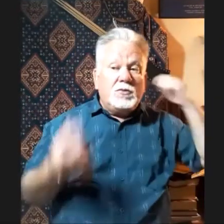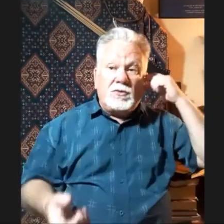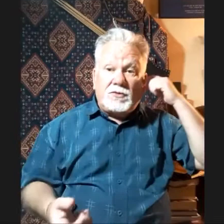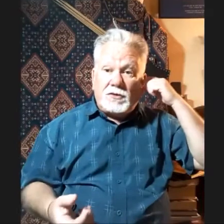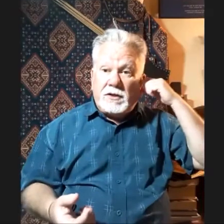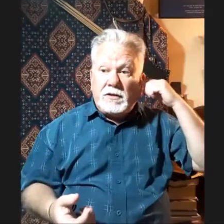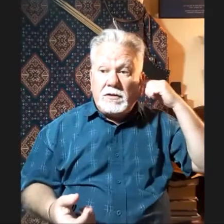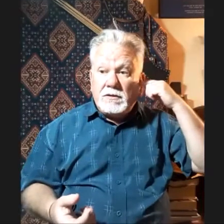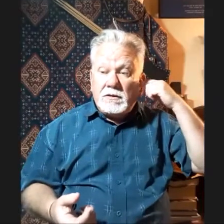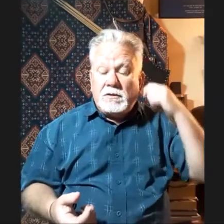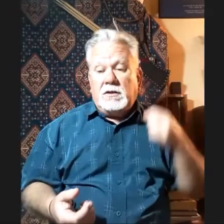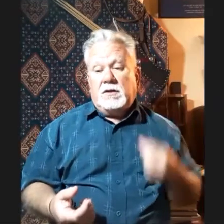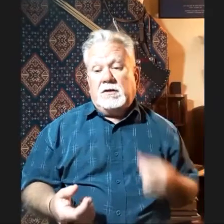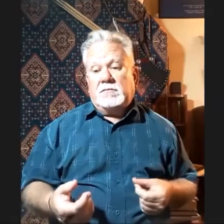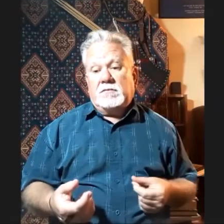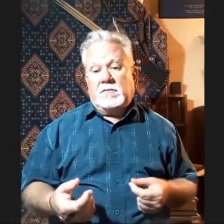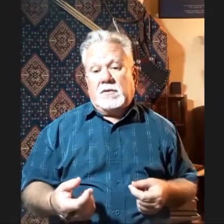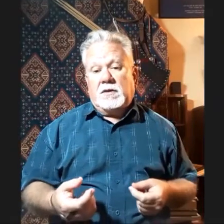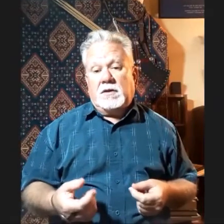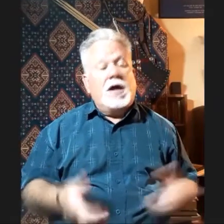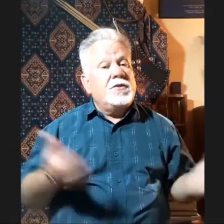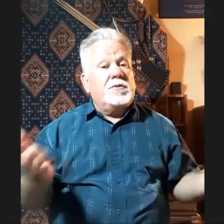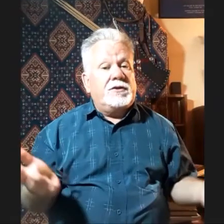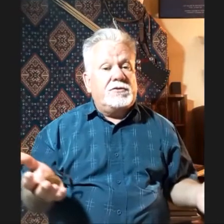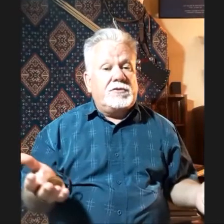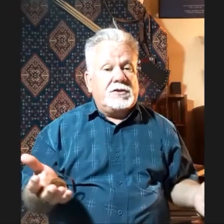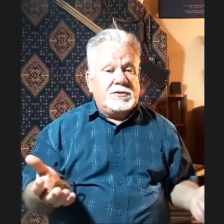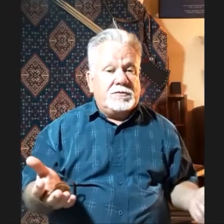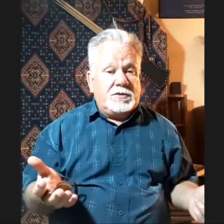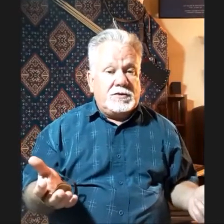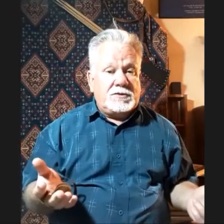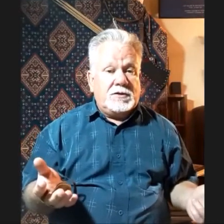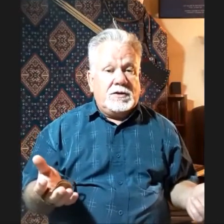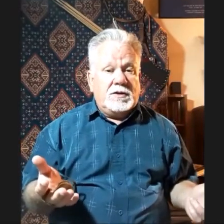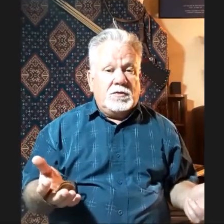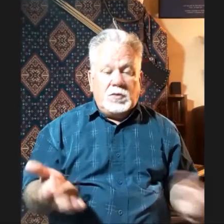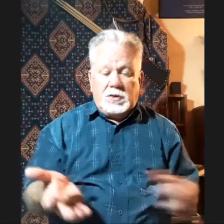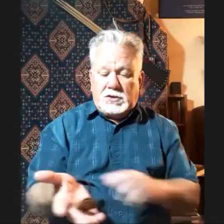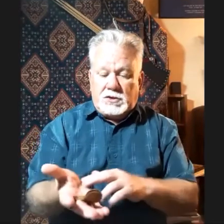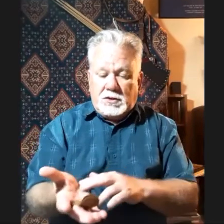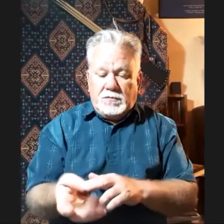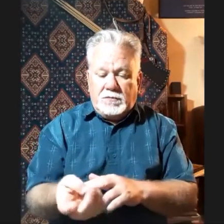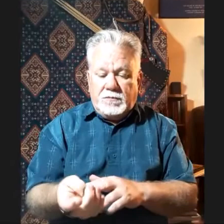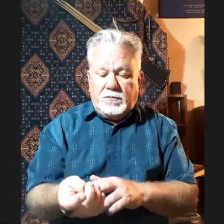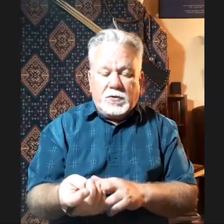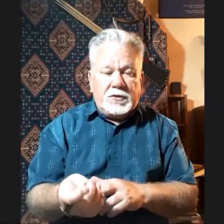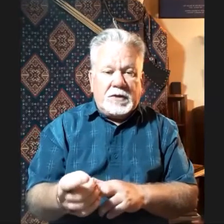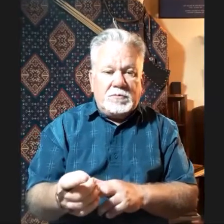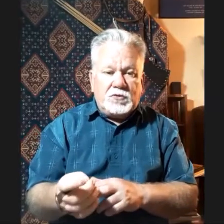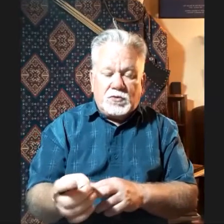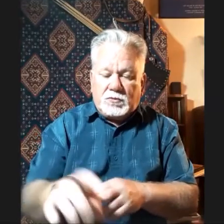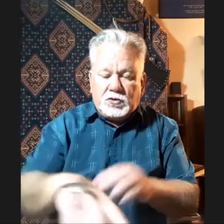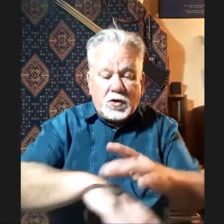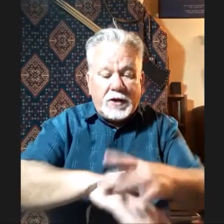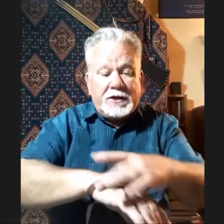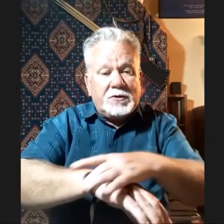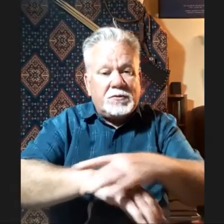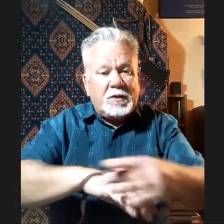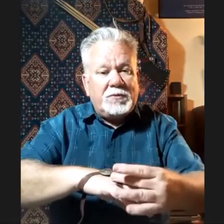will see other reconstructions of this, which for a thumb drawer, trying to explain